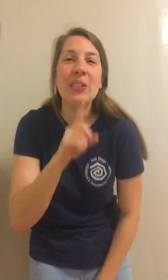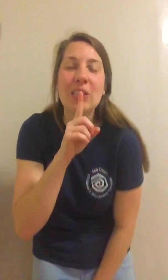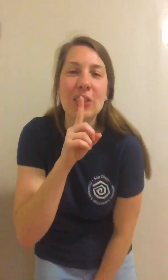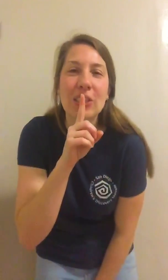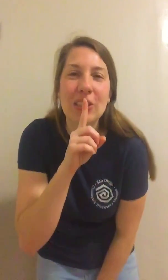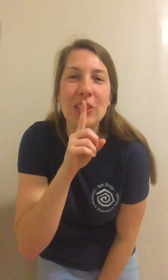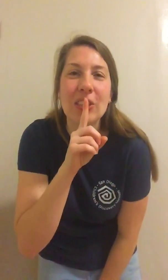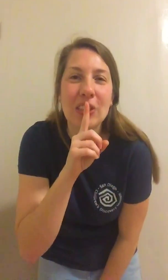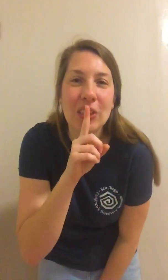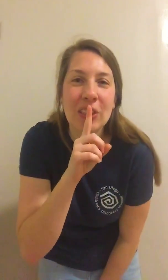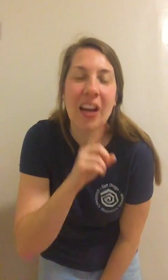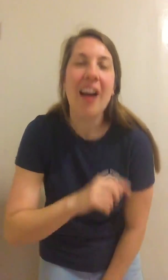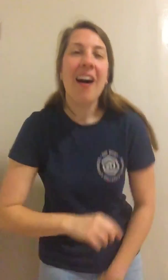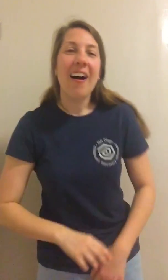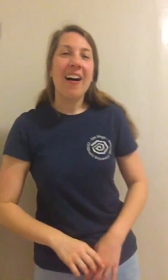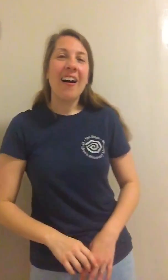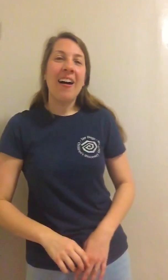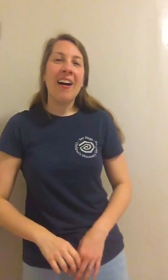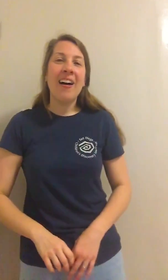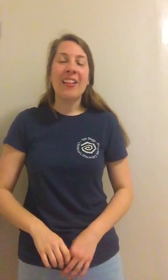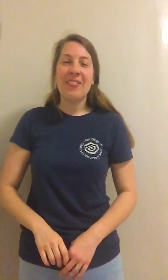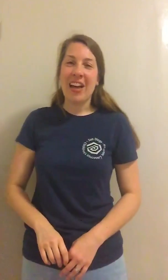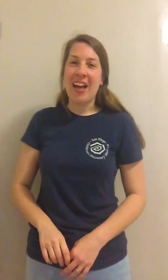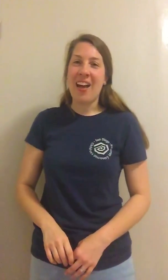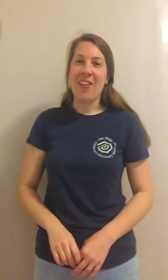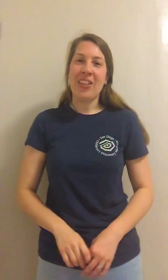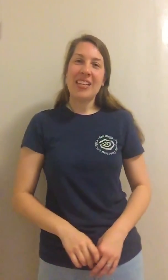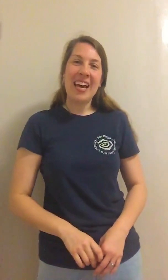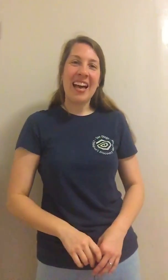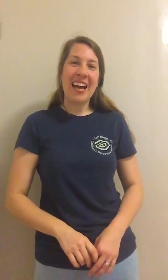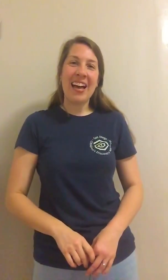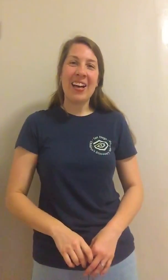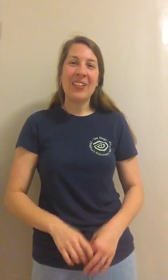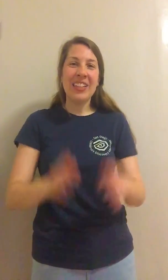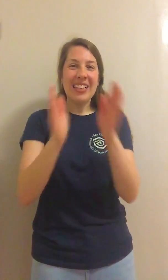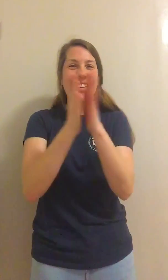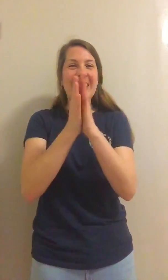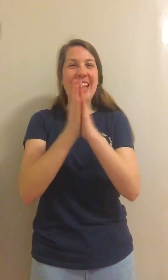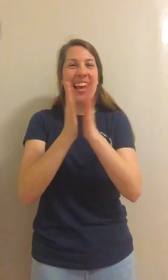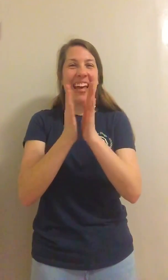shh shh shh shh shh all around the town. Yay!